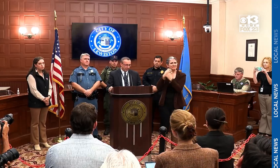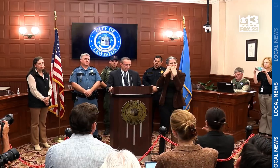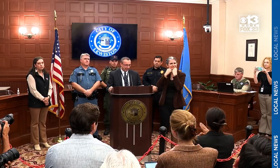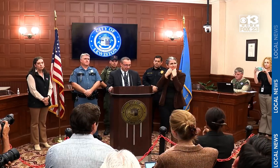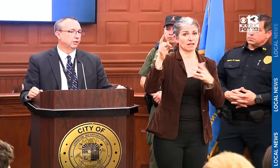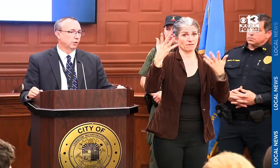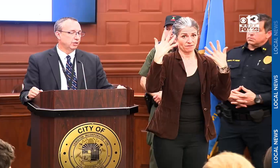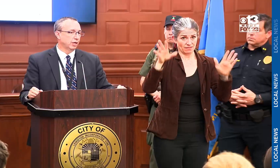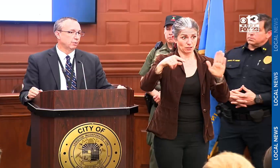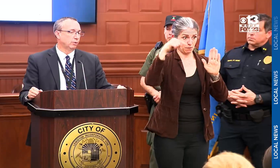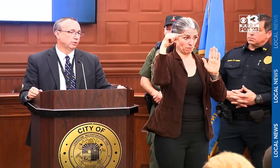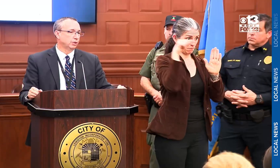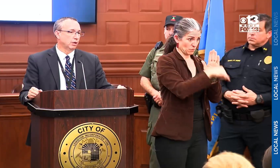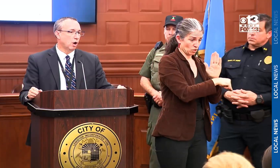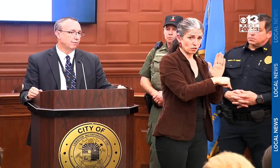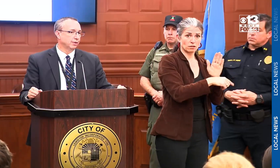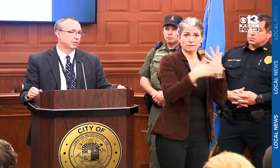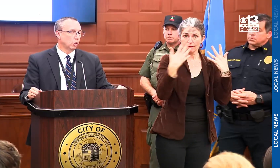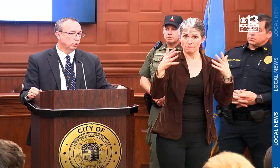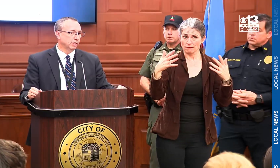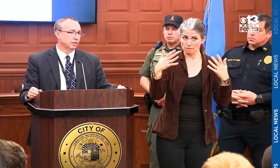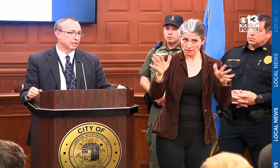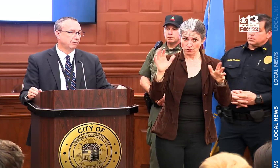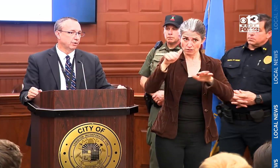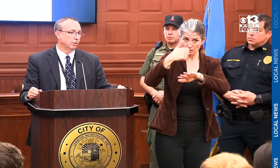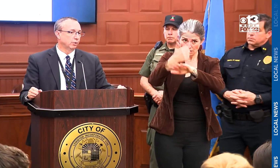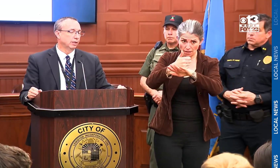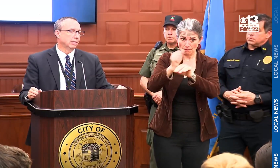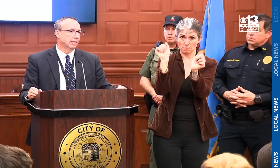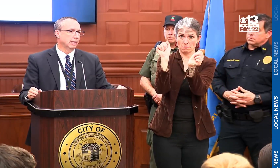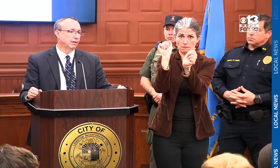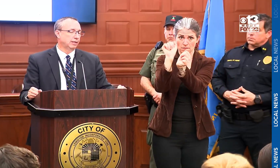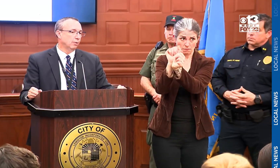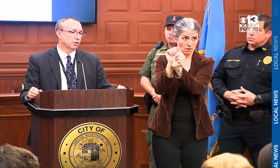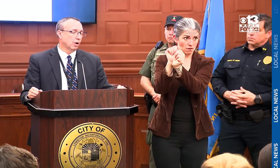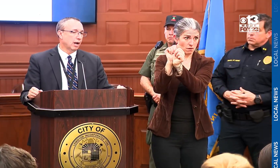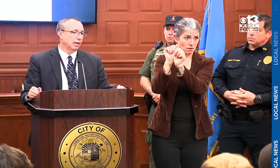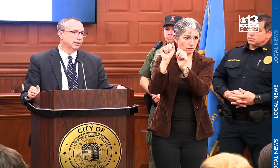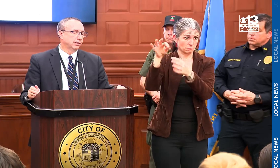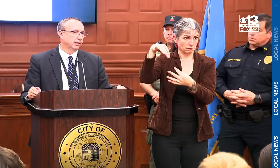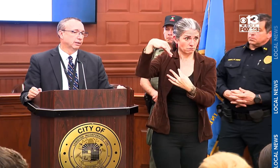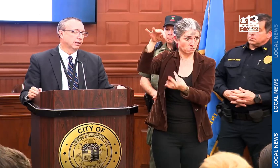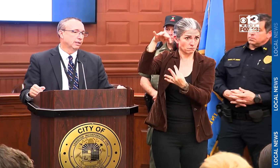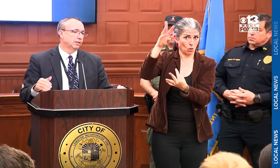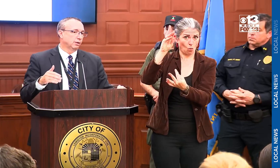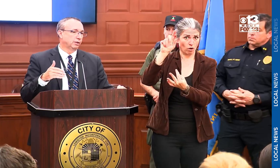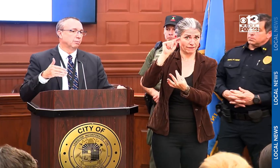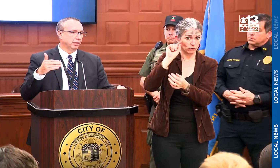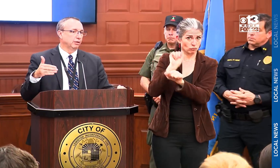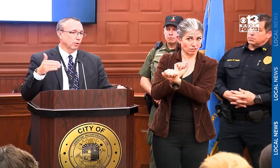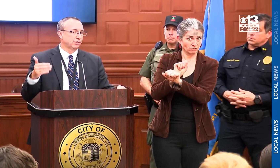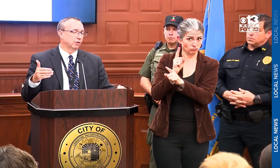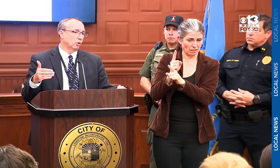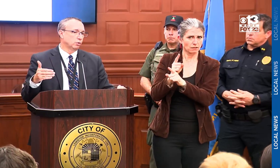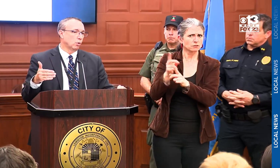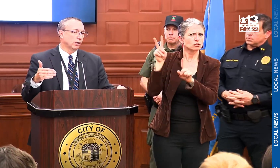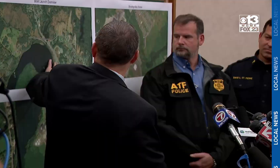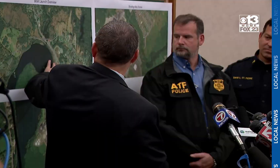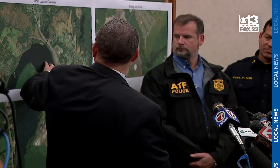says eventually interpreters were formally invited to press conferences. We were to... This tragedy raised questions about how the